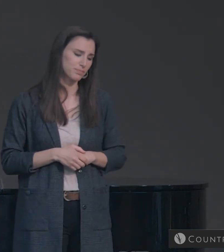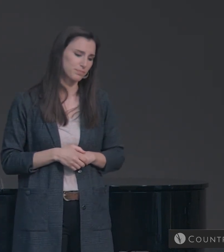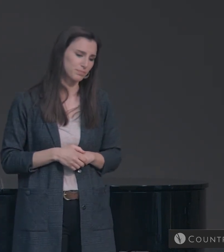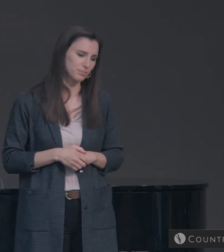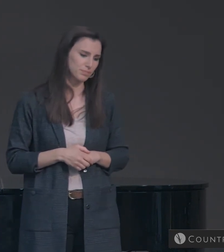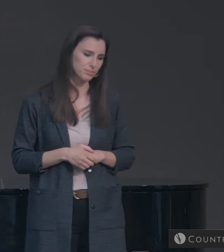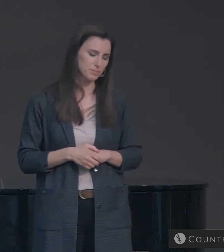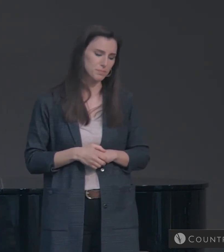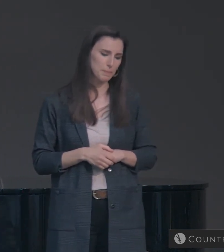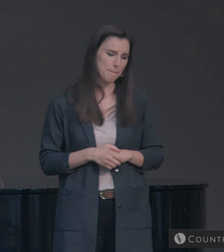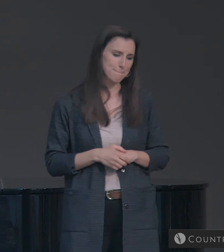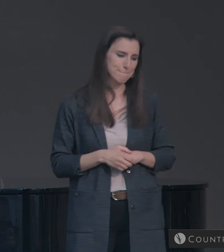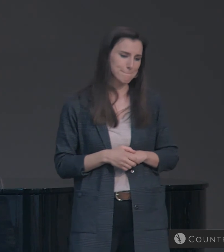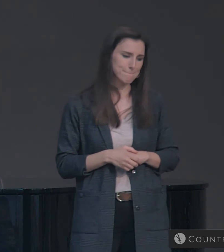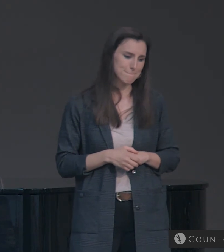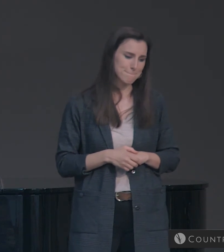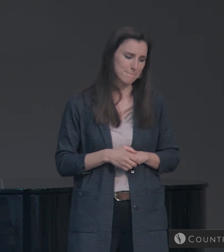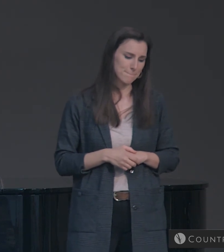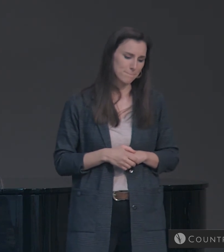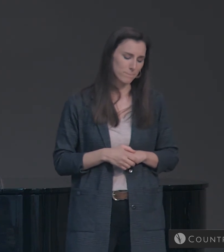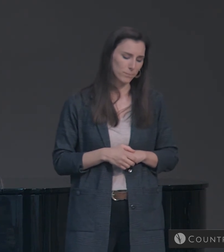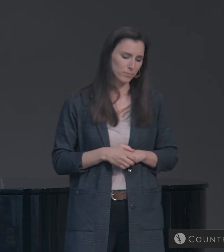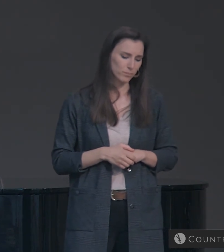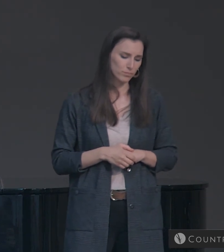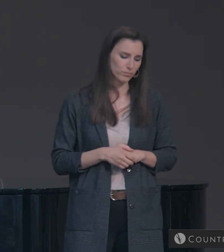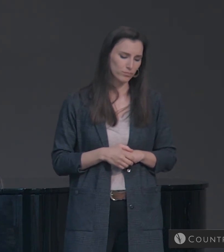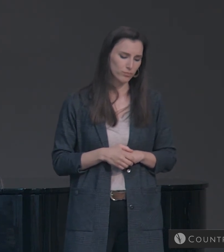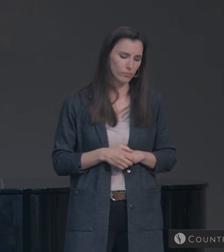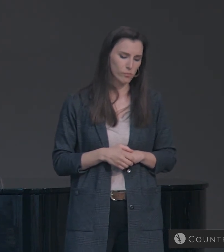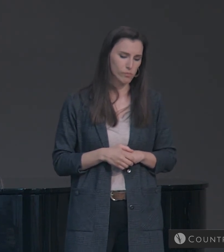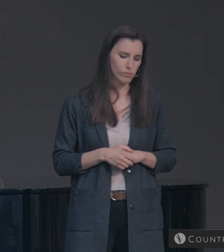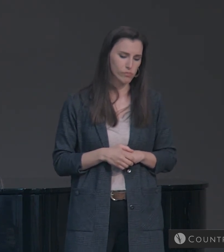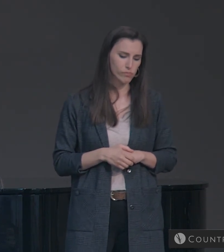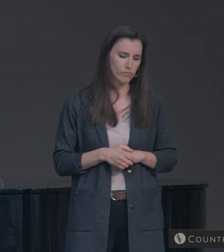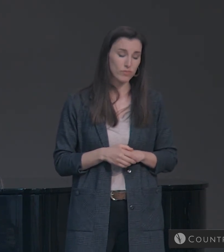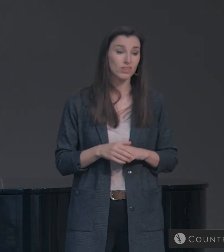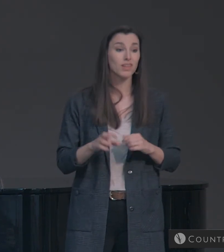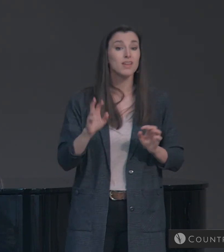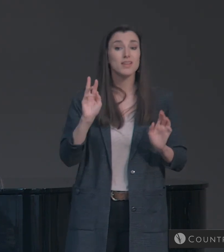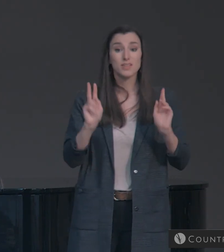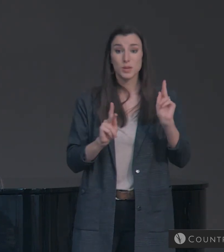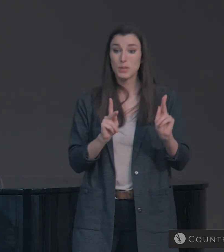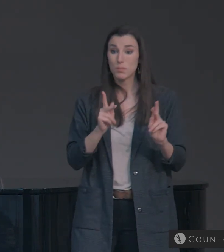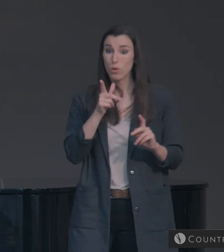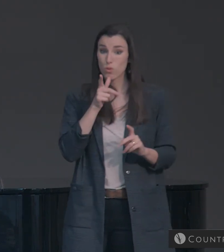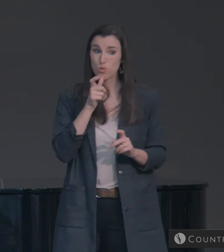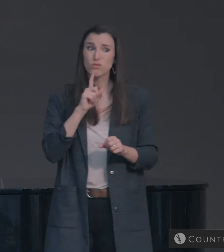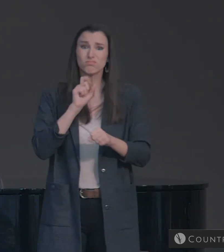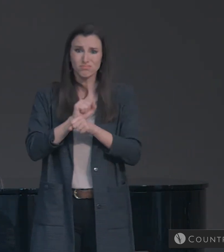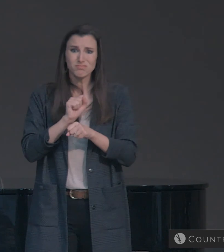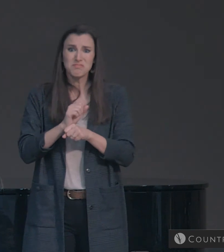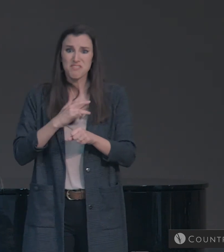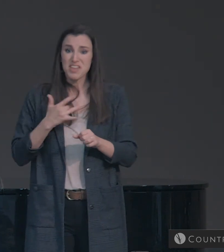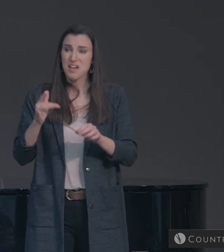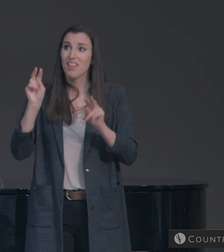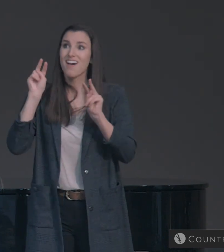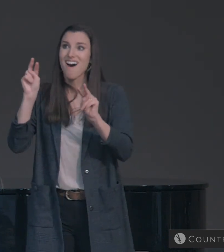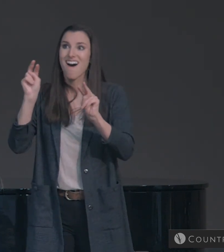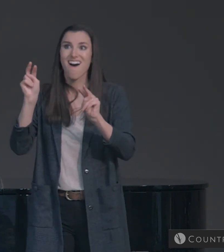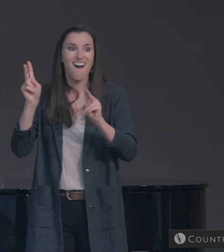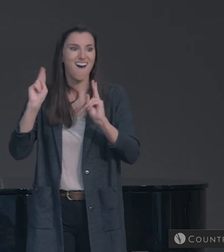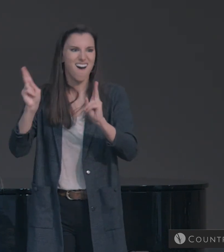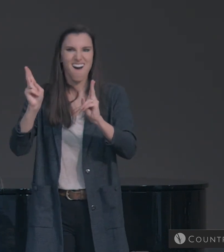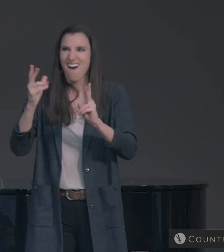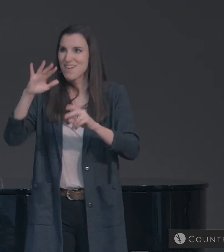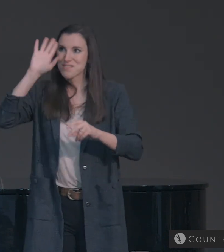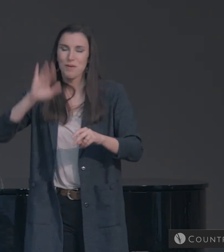The people who truly live with a sense of urgency for the return of